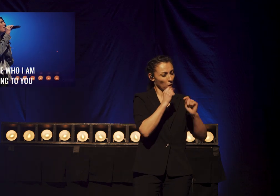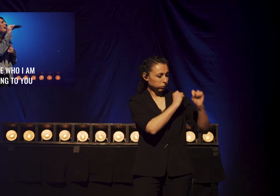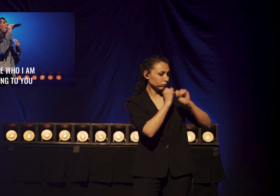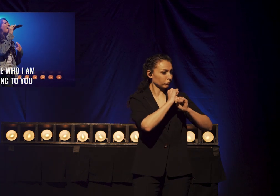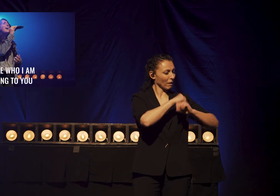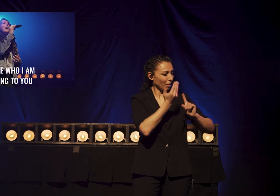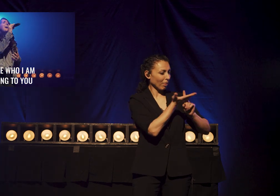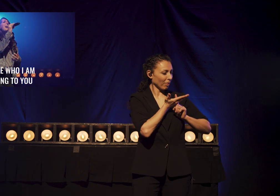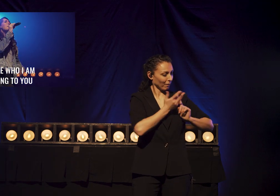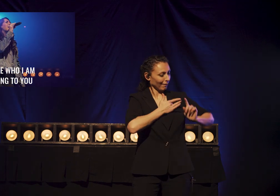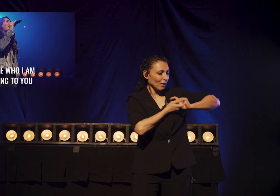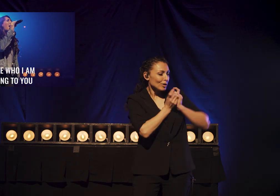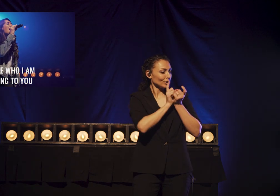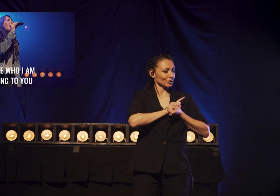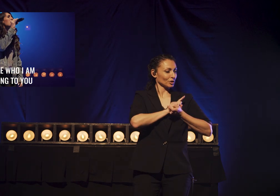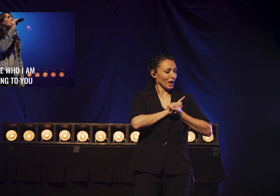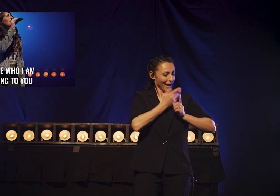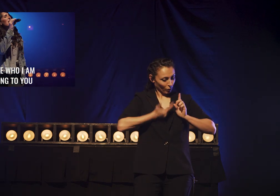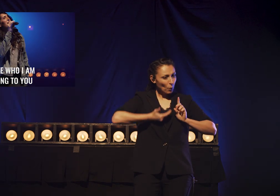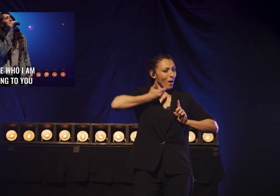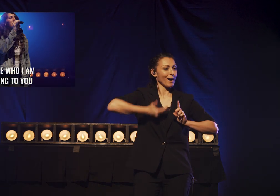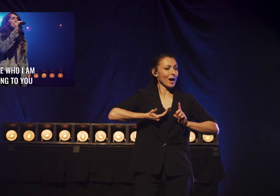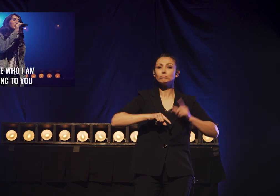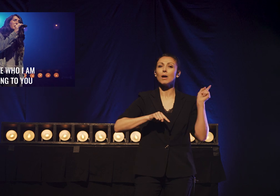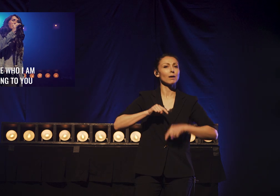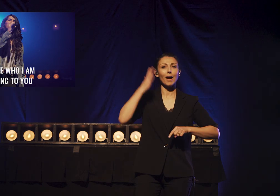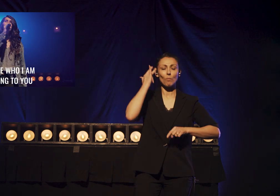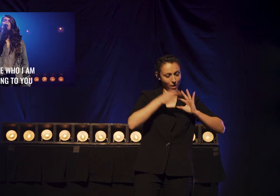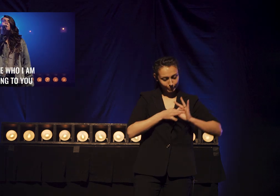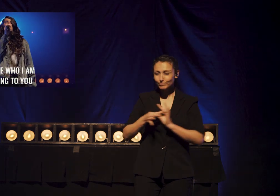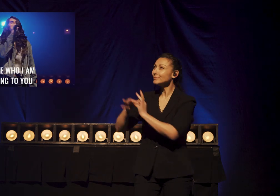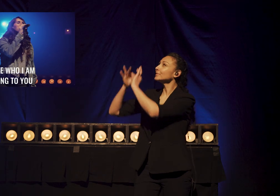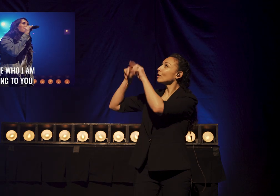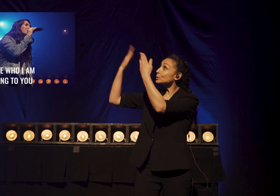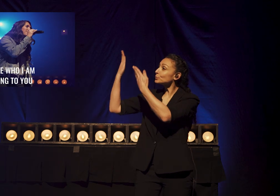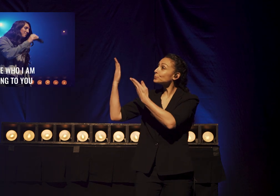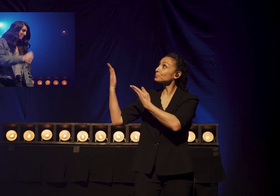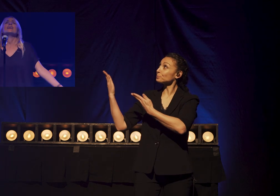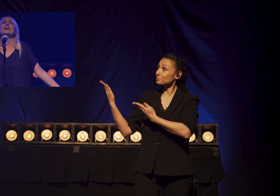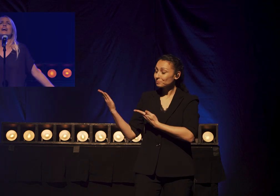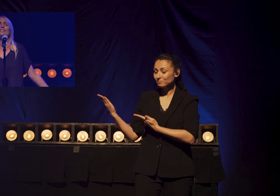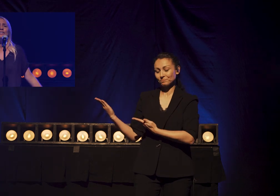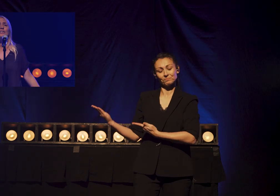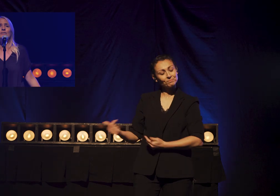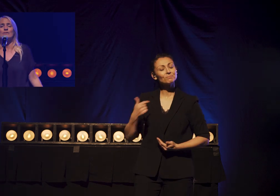I am. I belong to you. I belong to you.